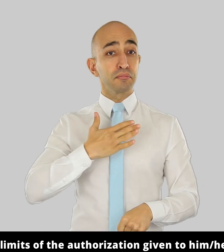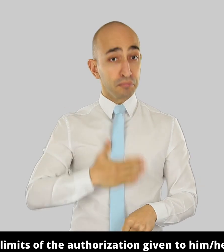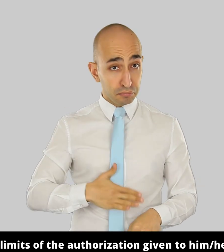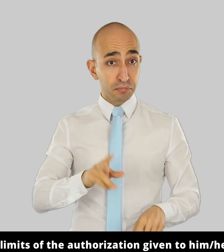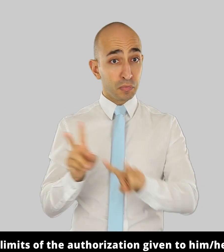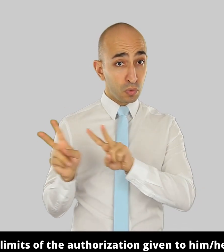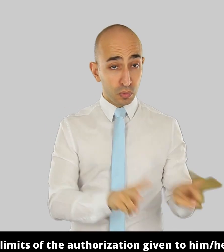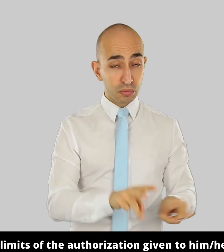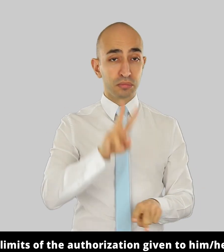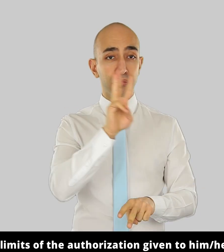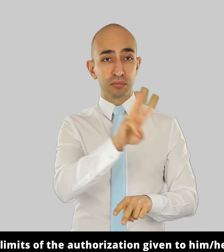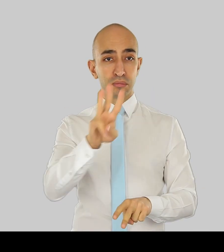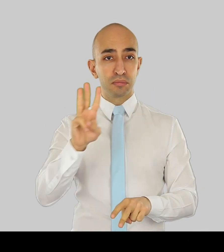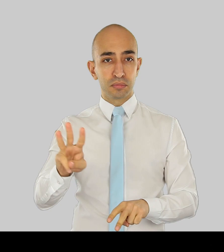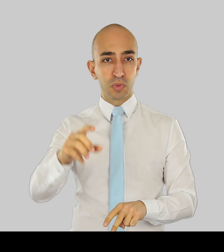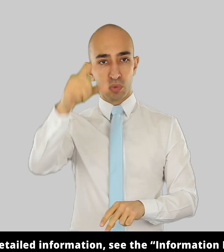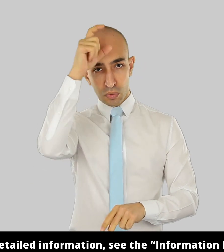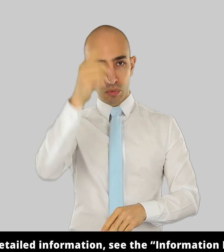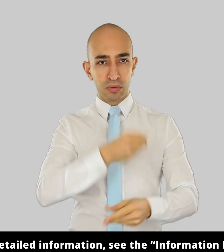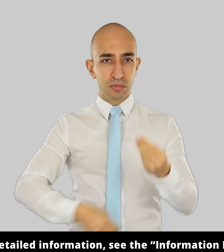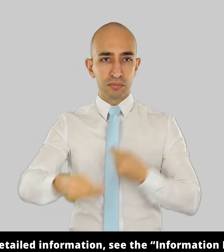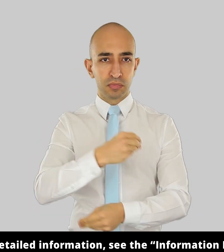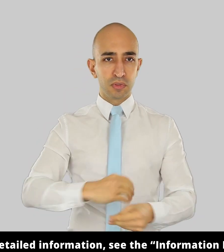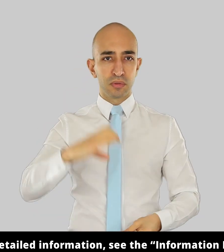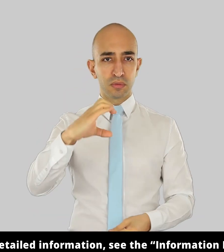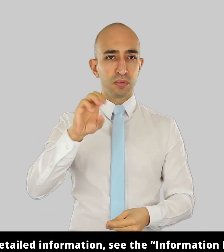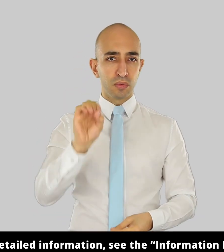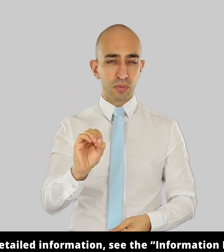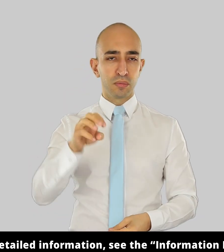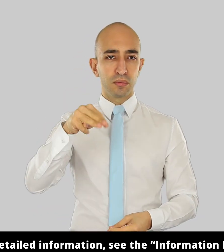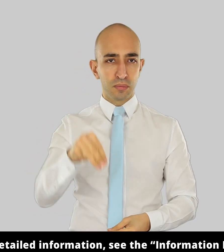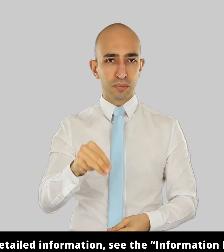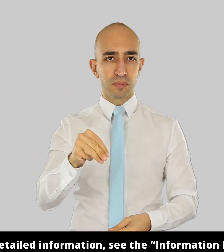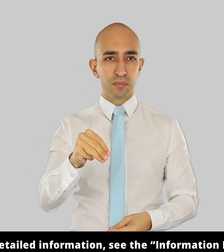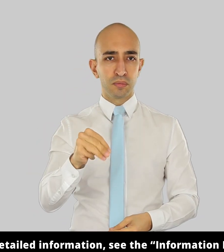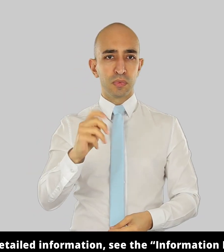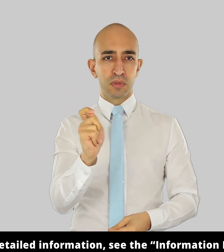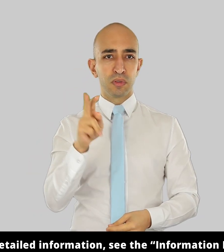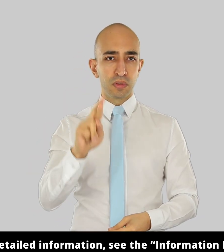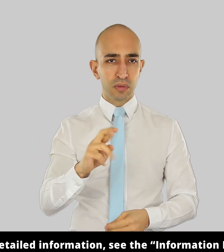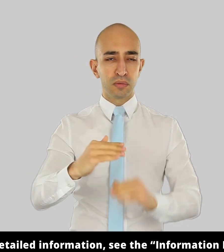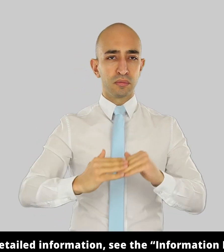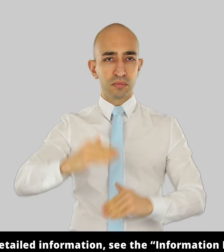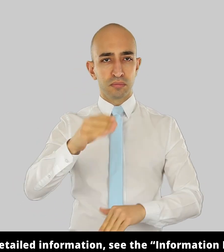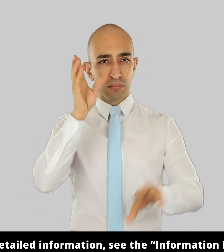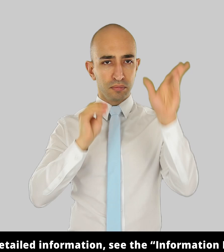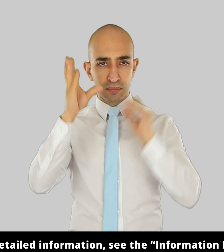bank in due time. For detailed information, see the information forms page in www